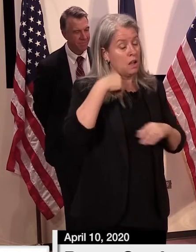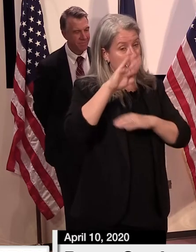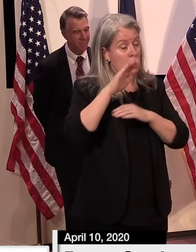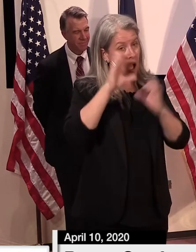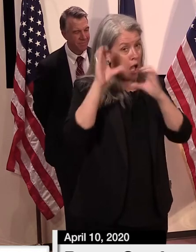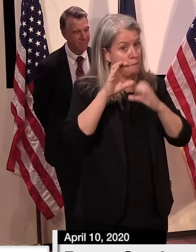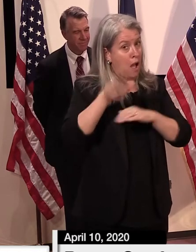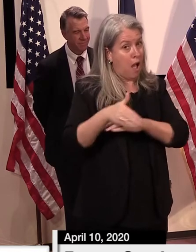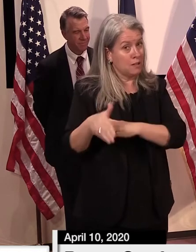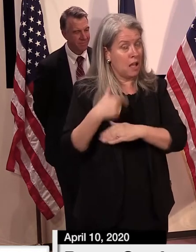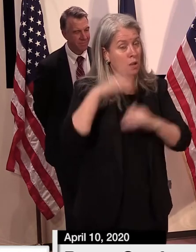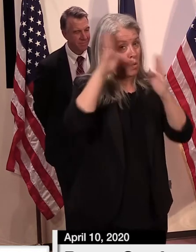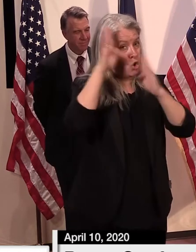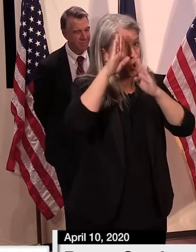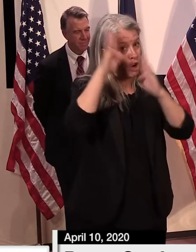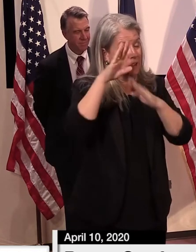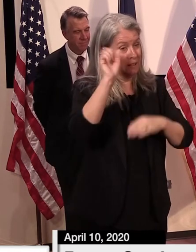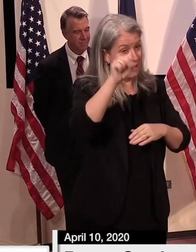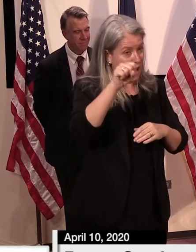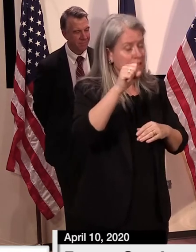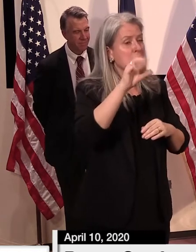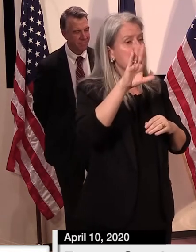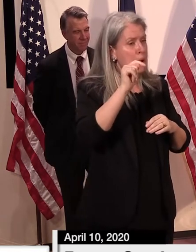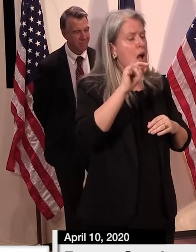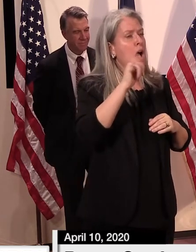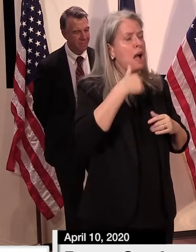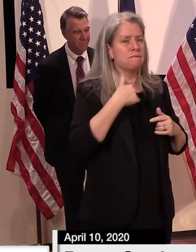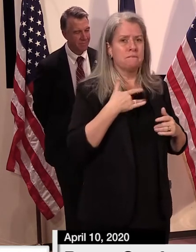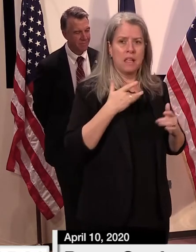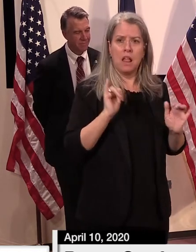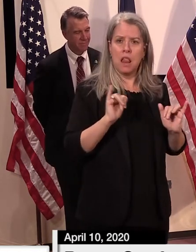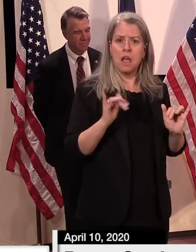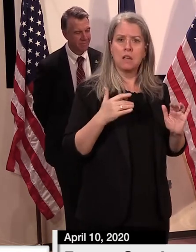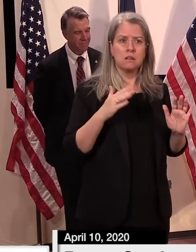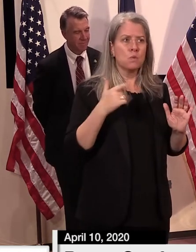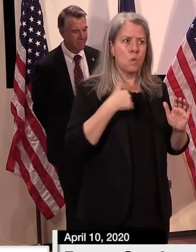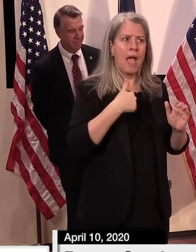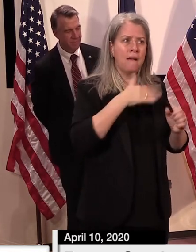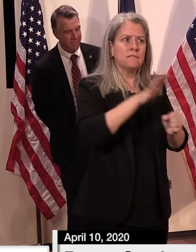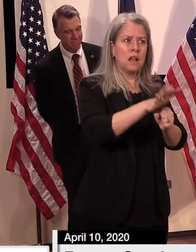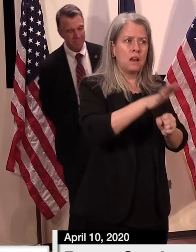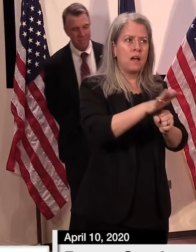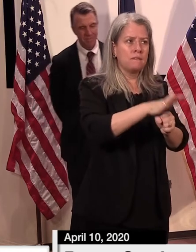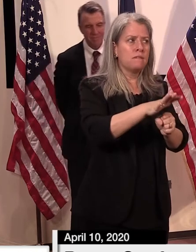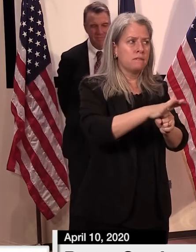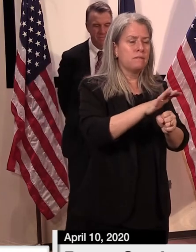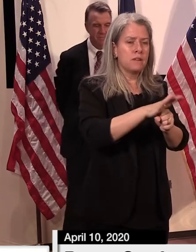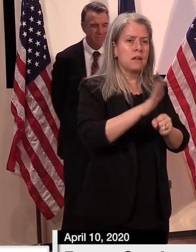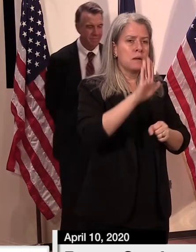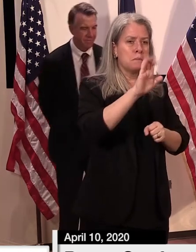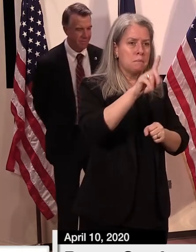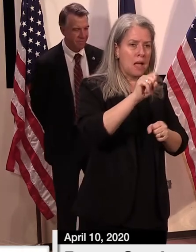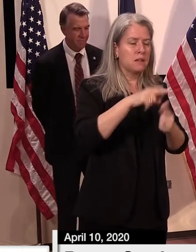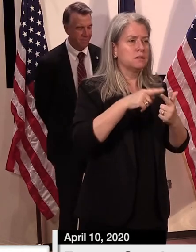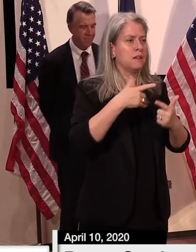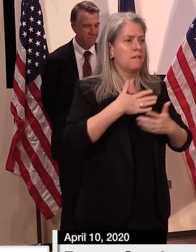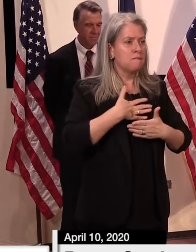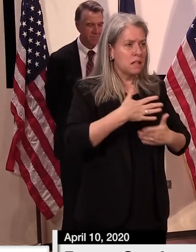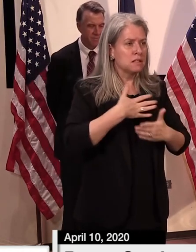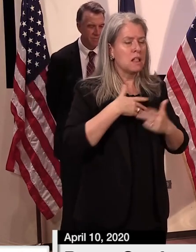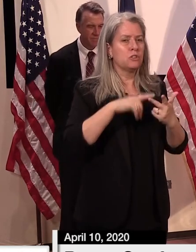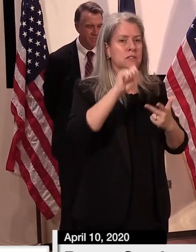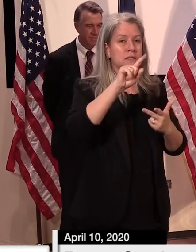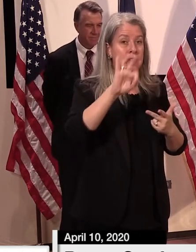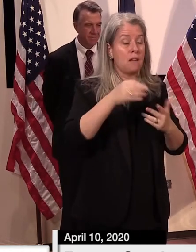terms of beds in terms of staff beds in terms of ventilators in terms of all those things that we were looking at in